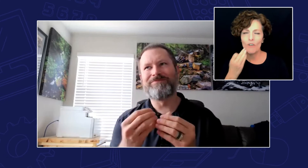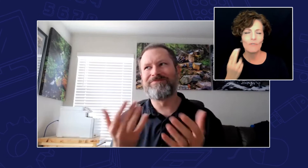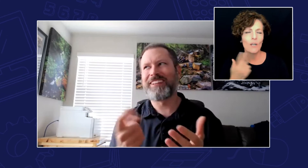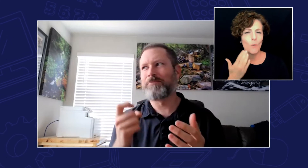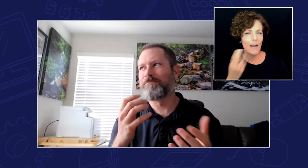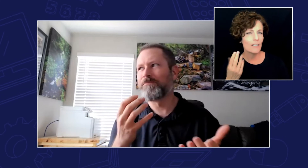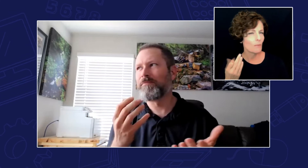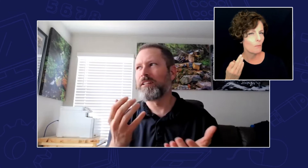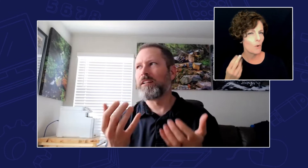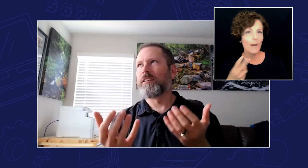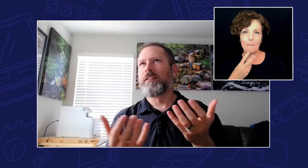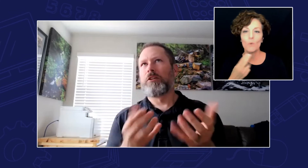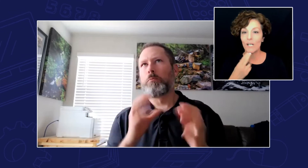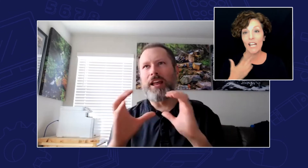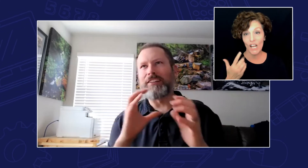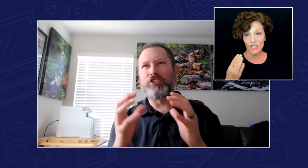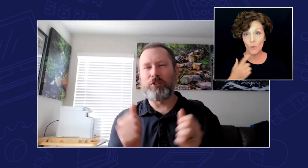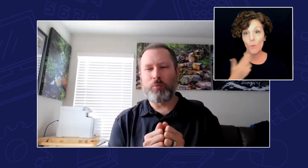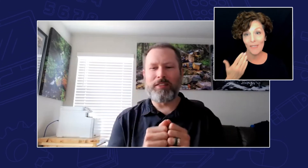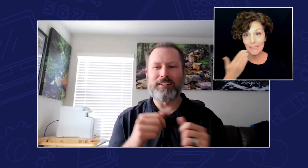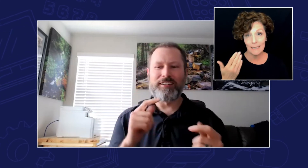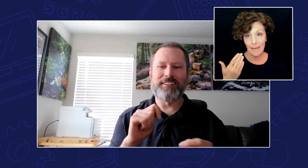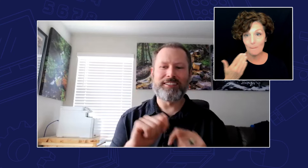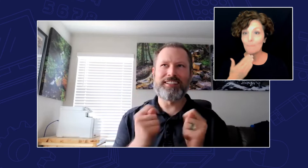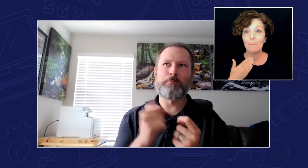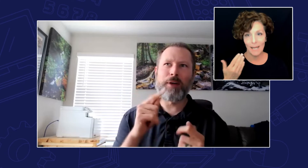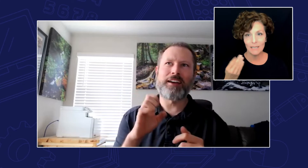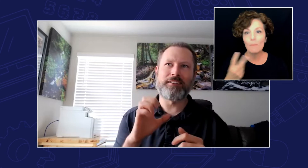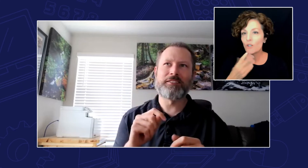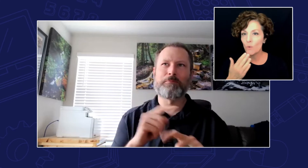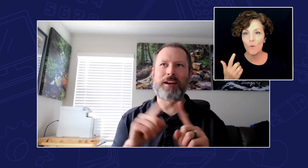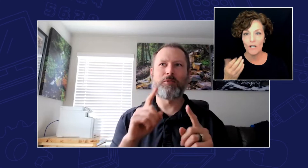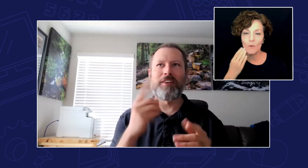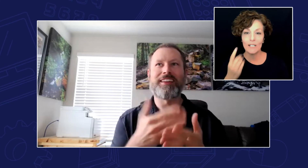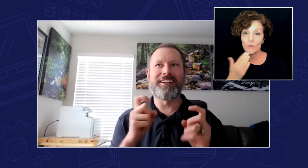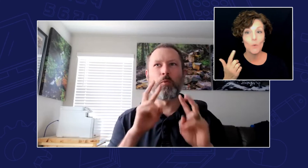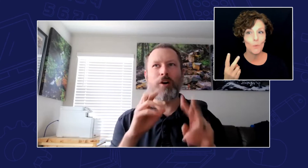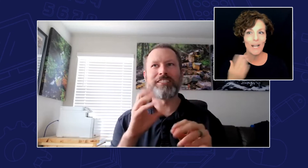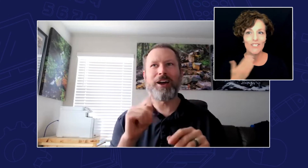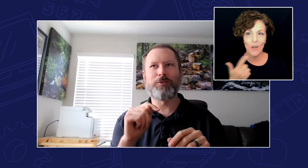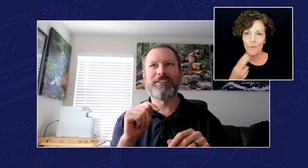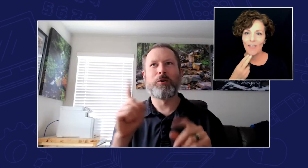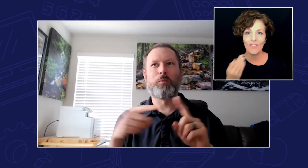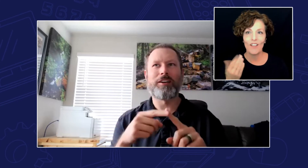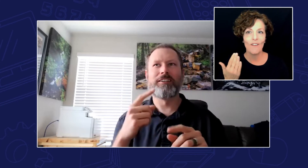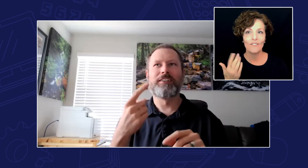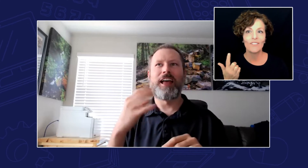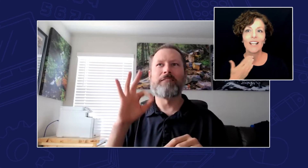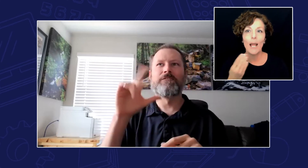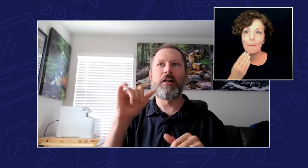requires more communication with teammates but you also need to watch out like when there are